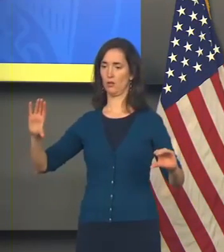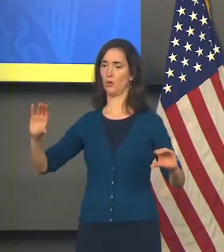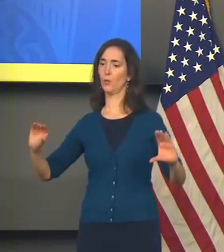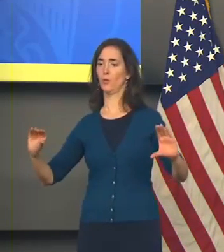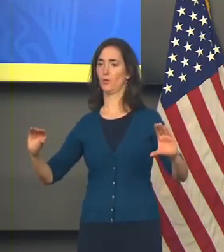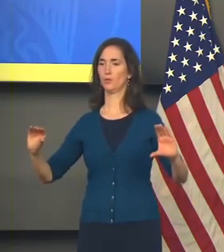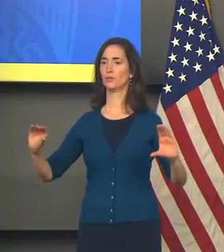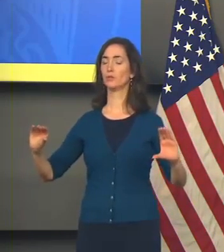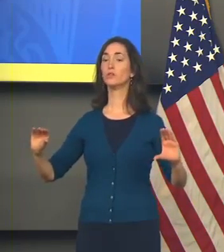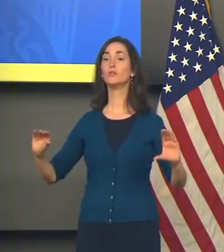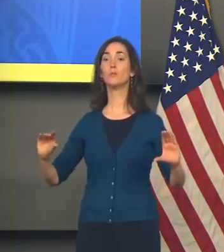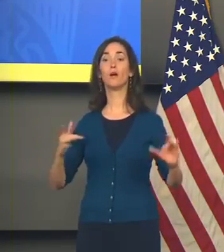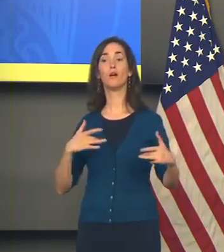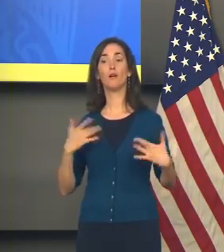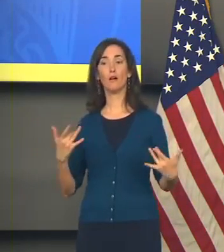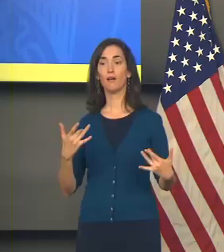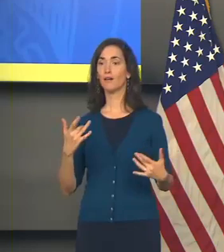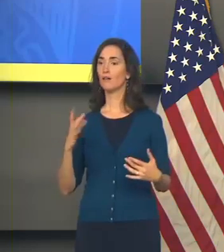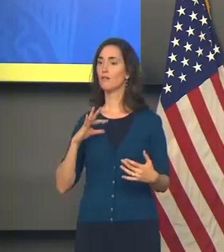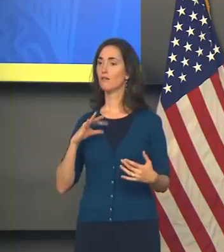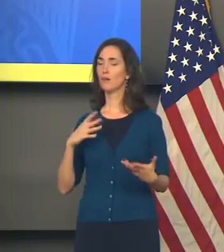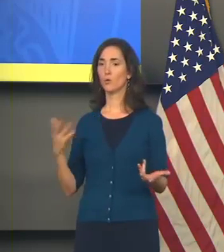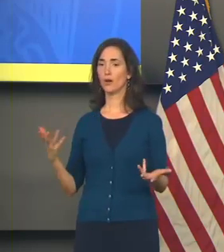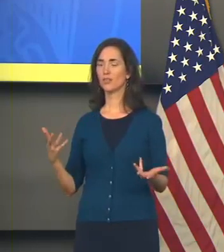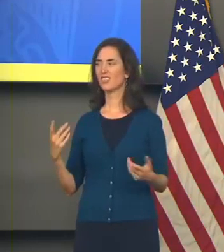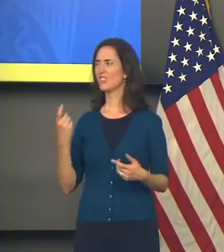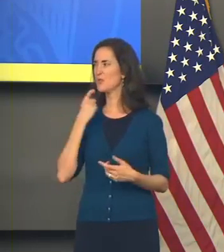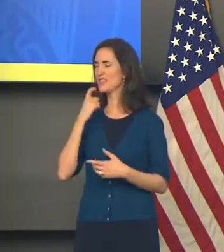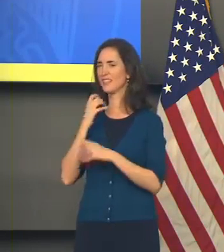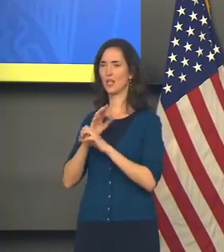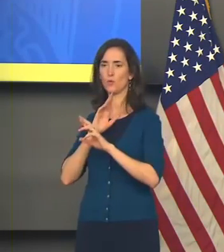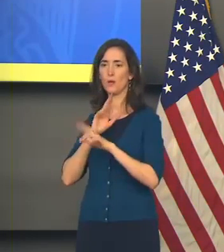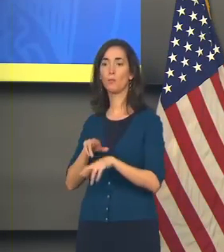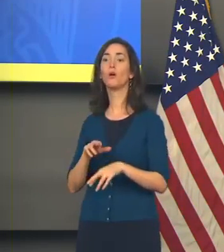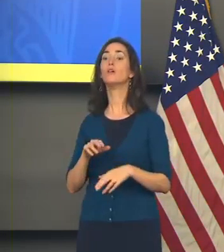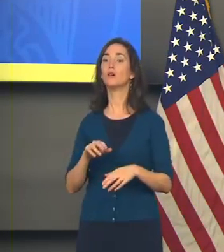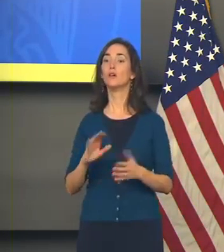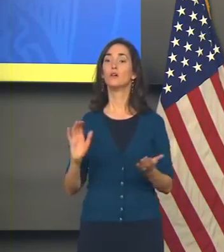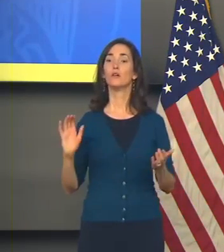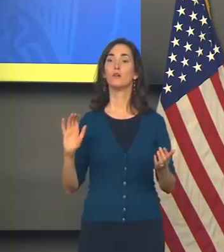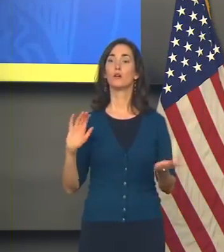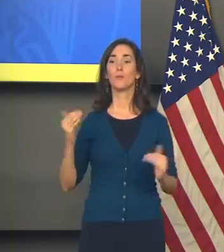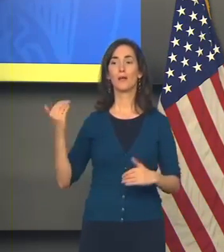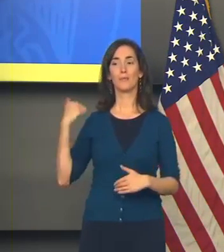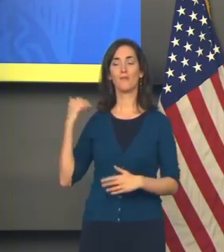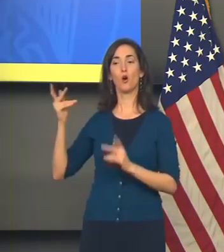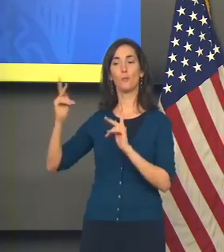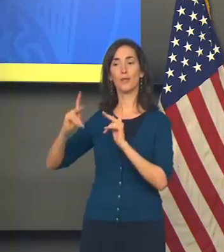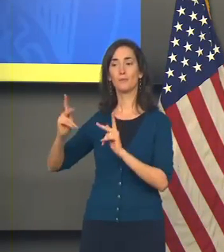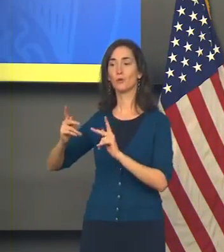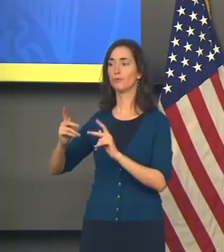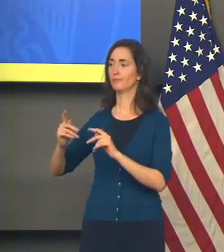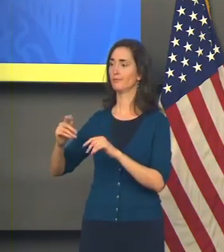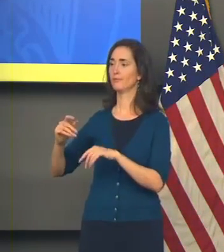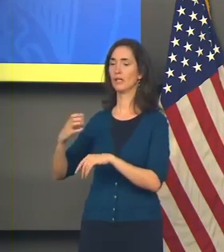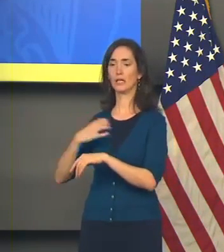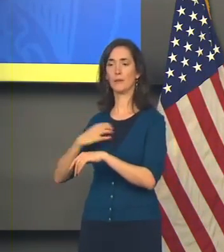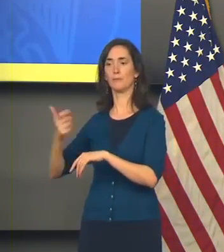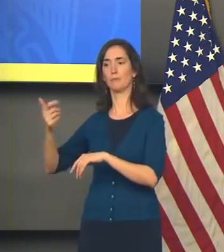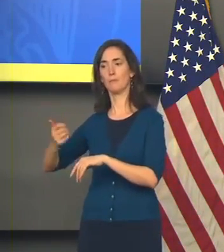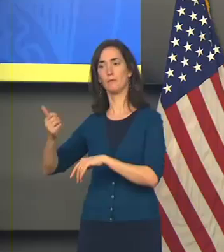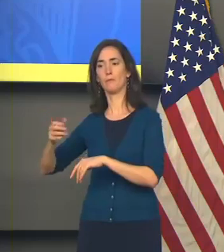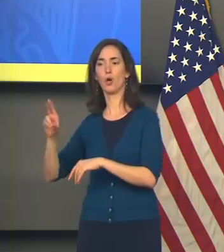with the report that came in most recently, we still have many fewer people who are renewing their claims